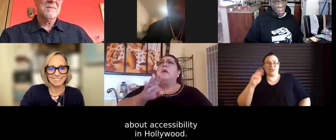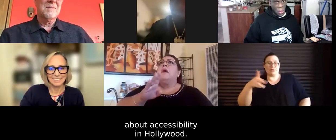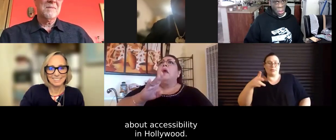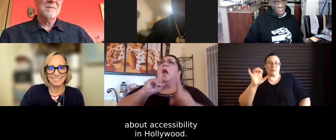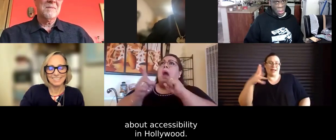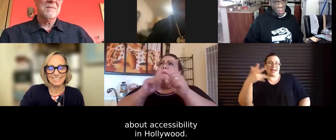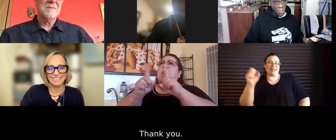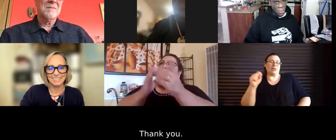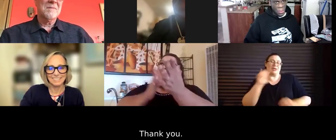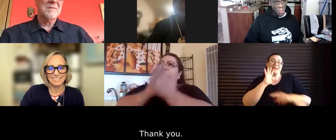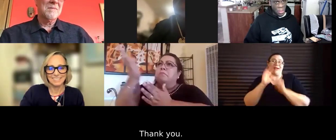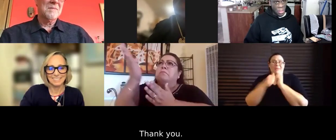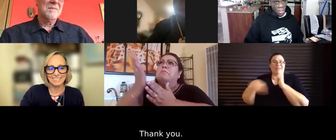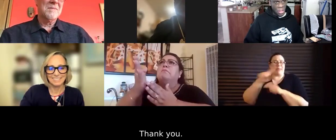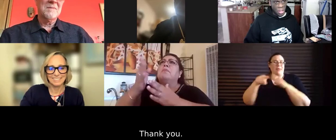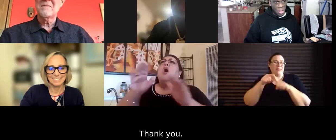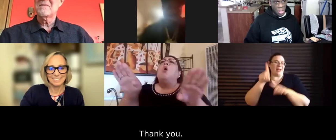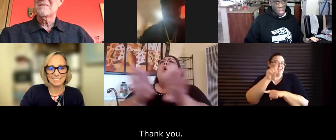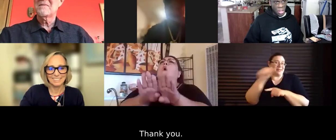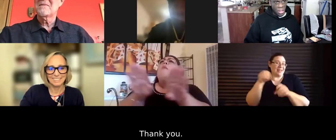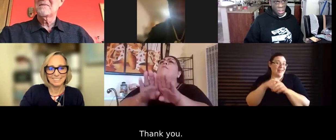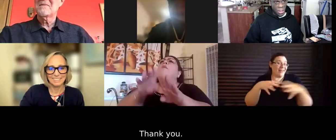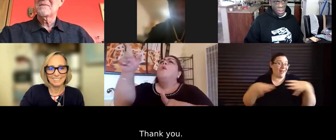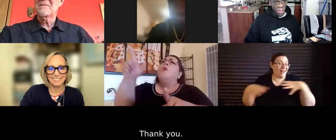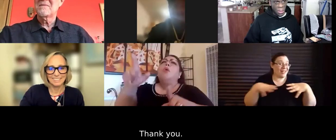hollywood see you all there thank you